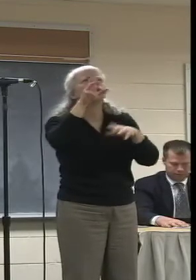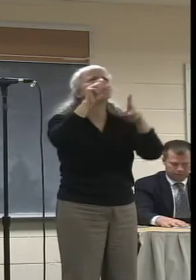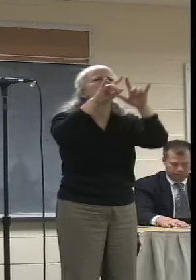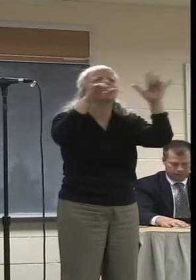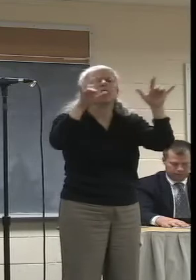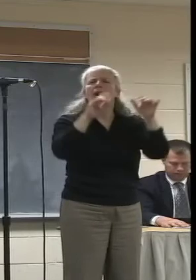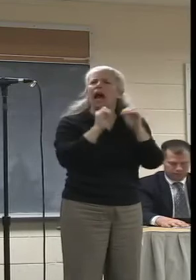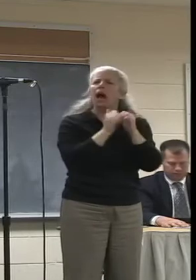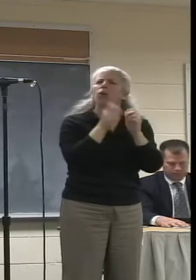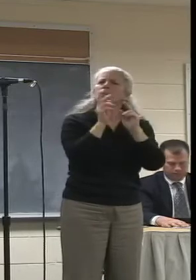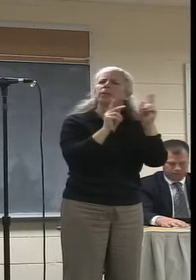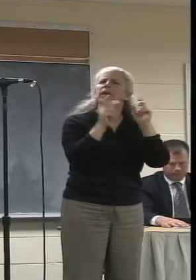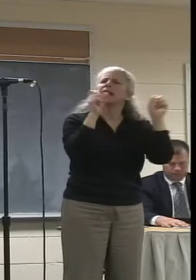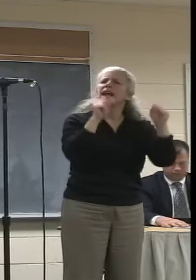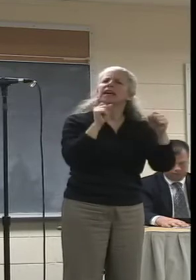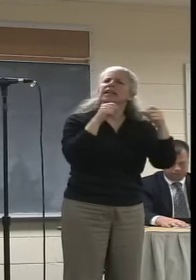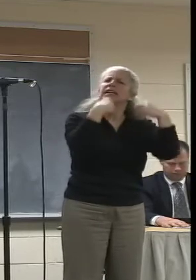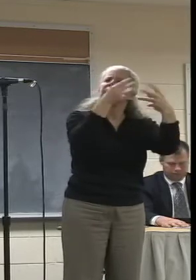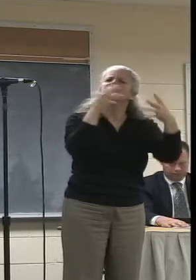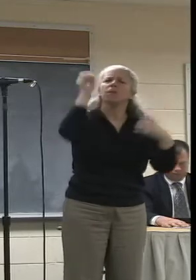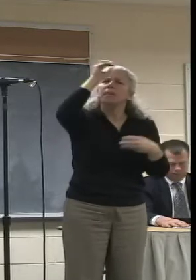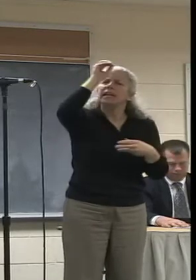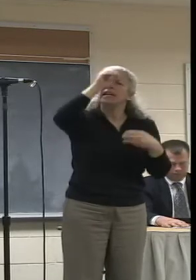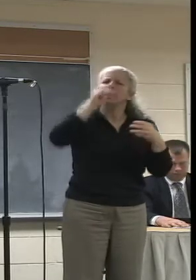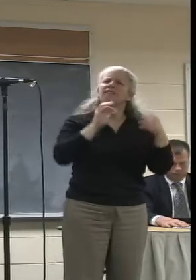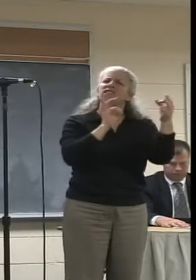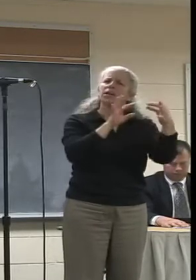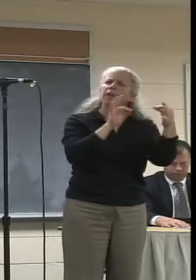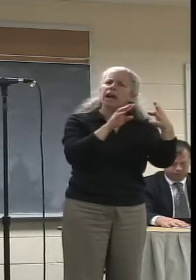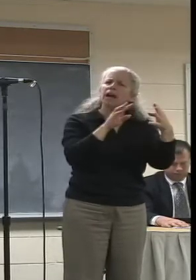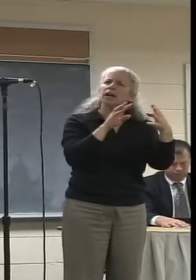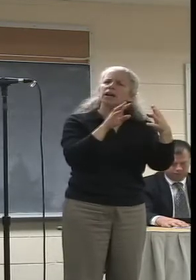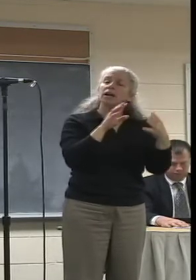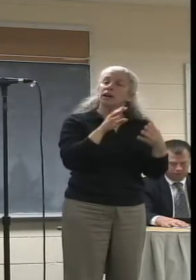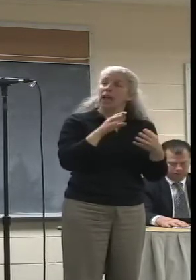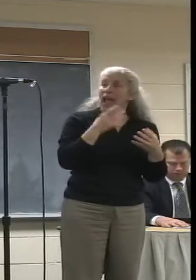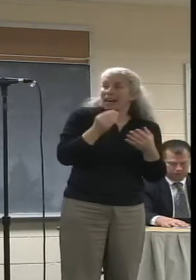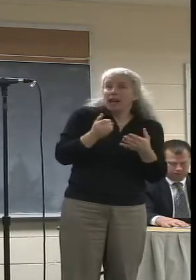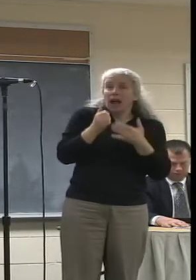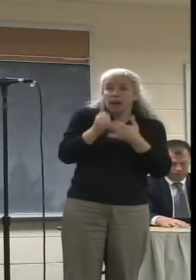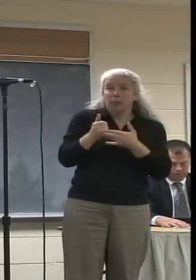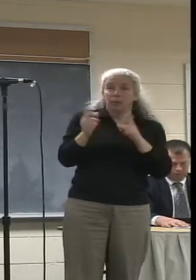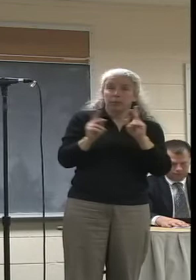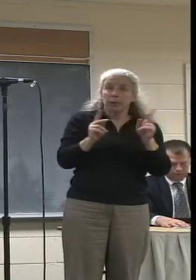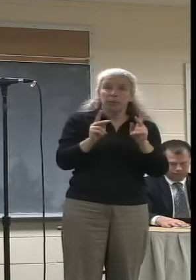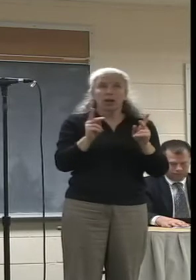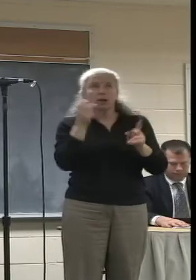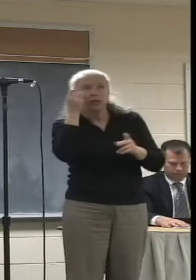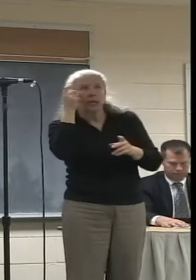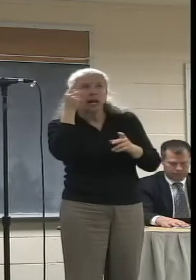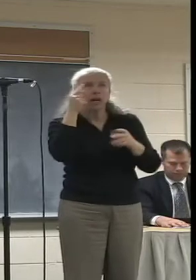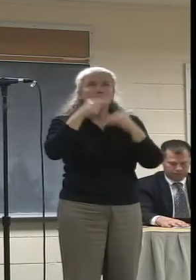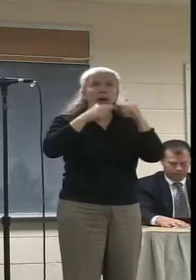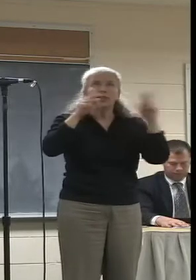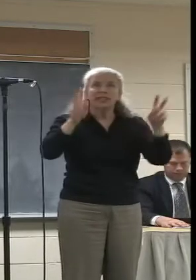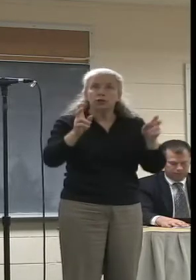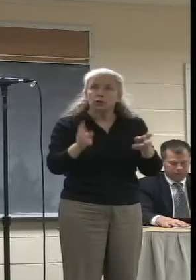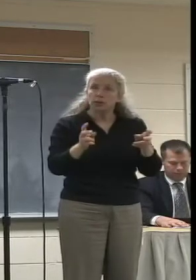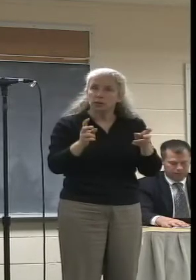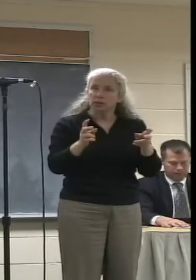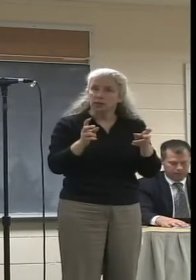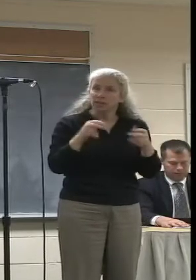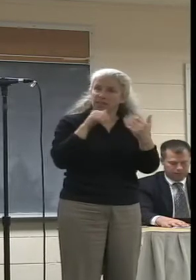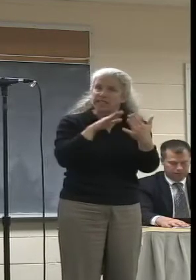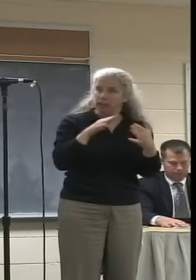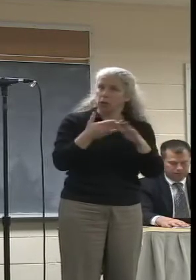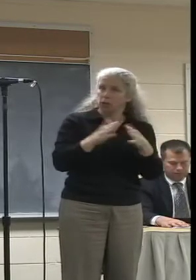how can that inform our citizenry in Northampton? So I think it's really important too that some